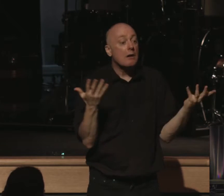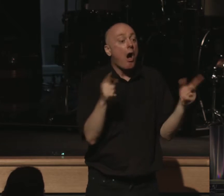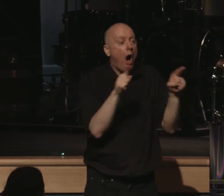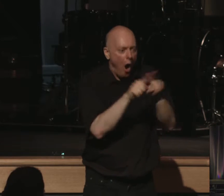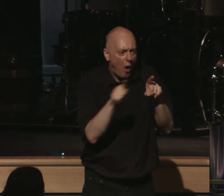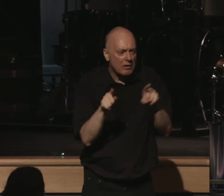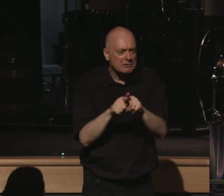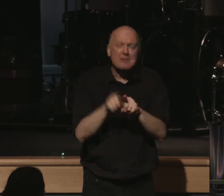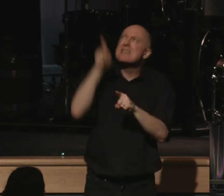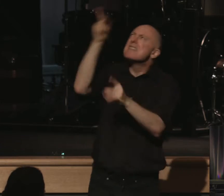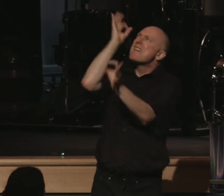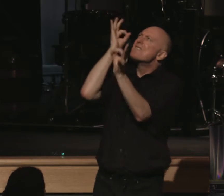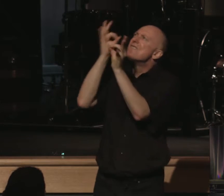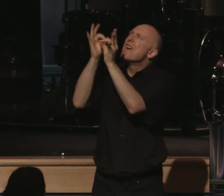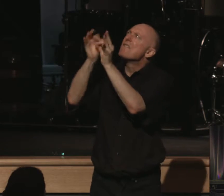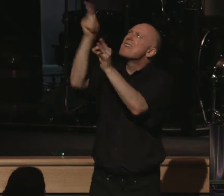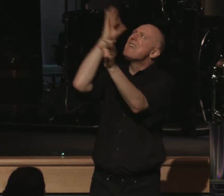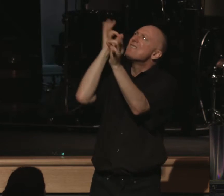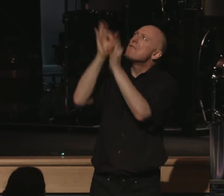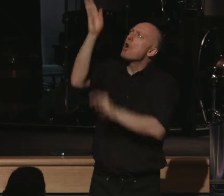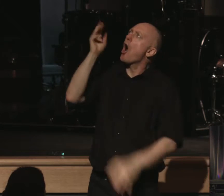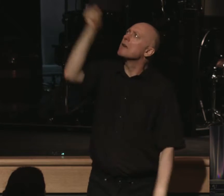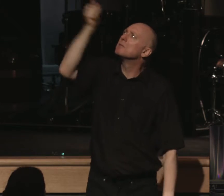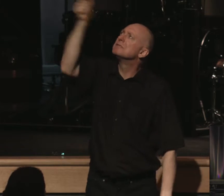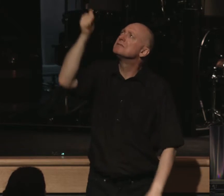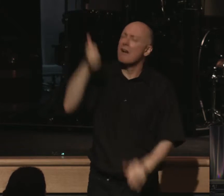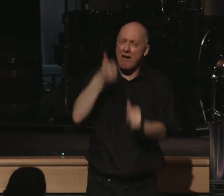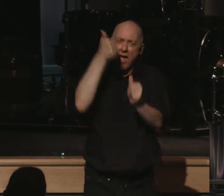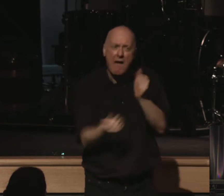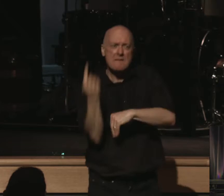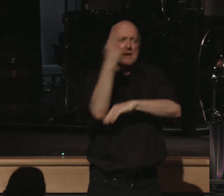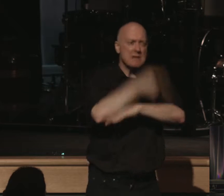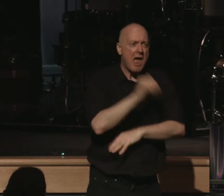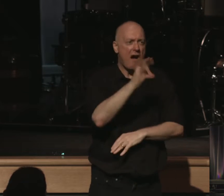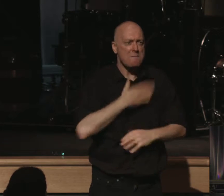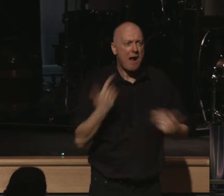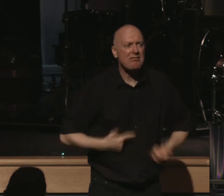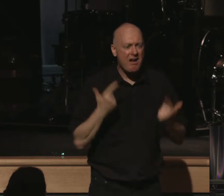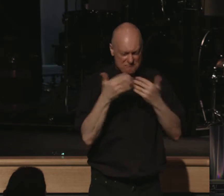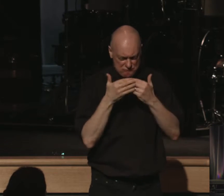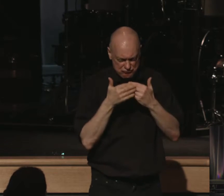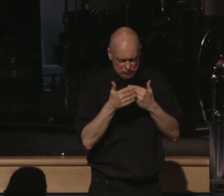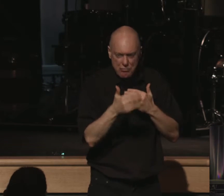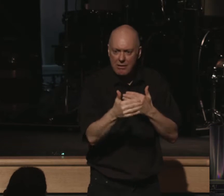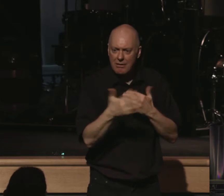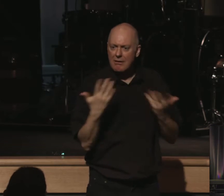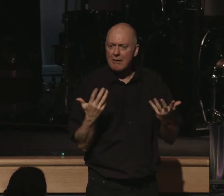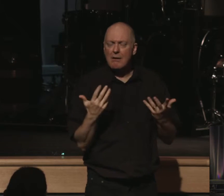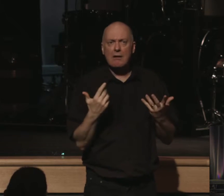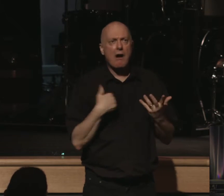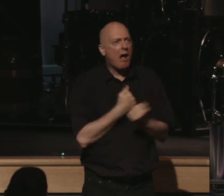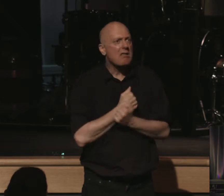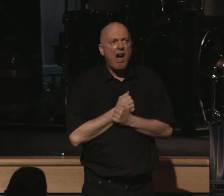this has been a faithful God. He's been a faithful God every single day of my life. Maturity says, love the Lord